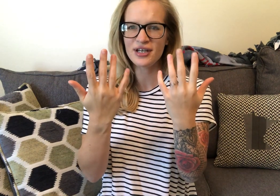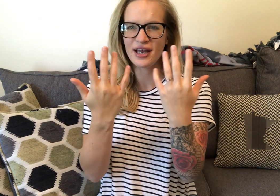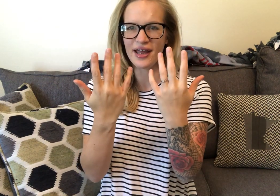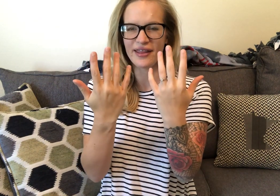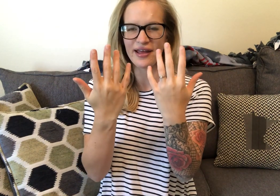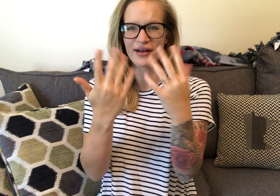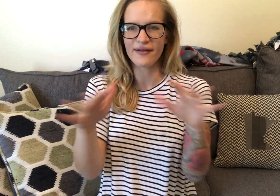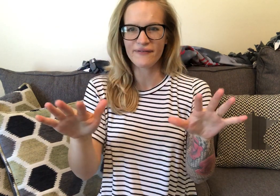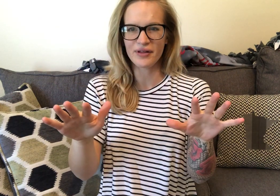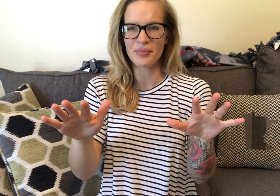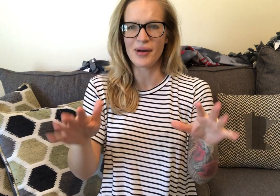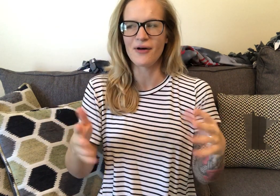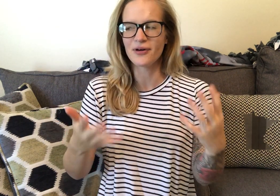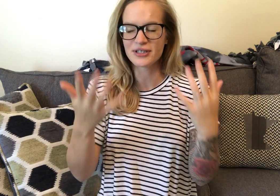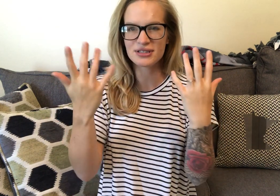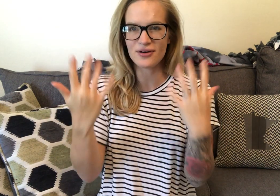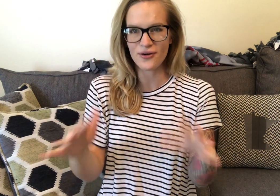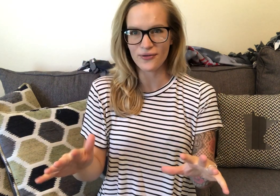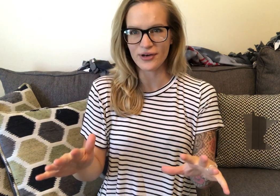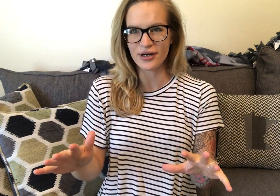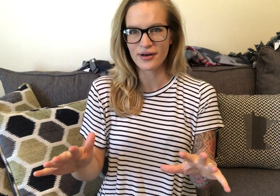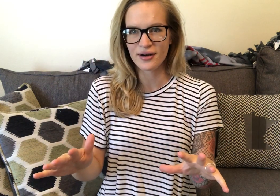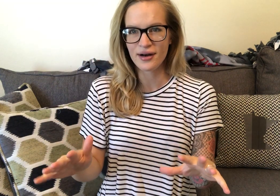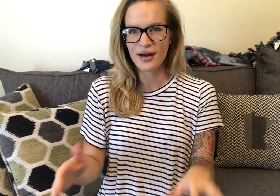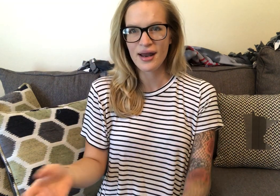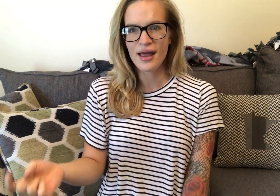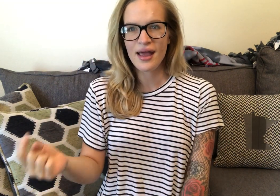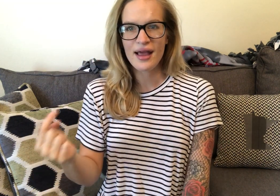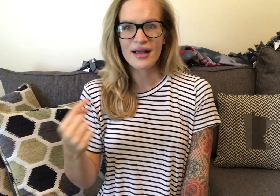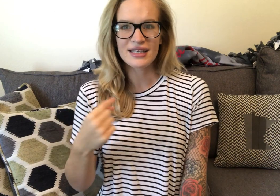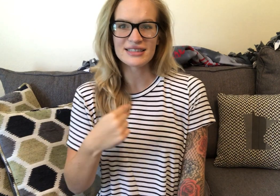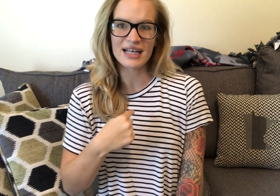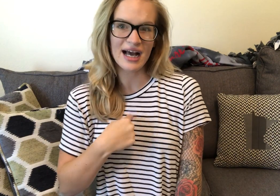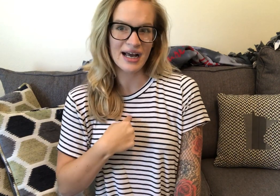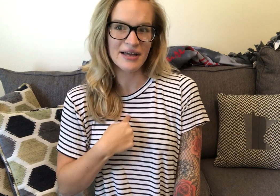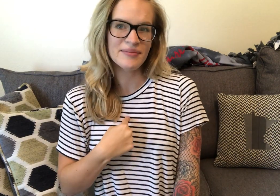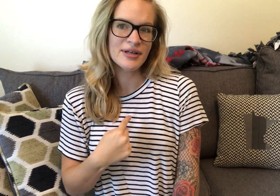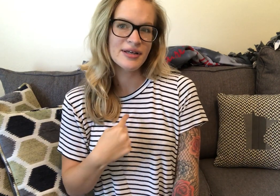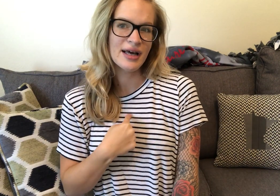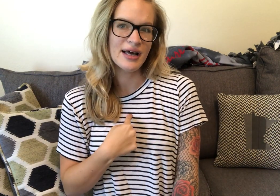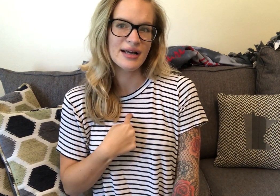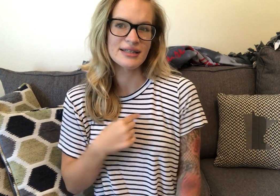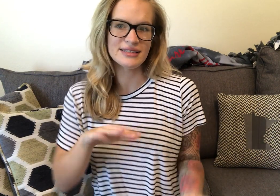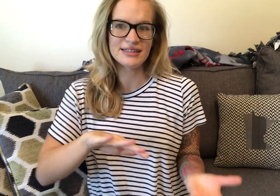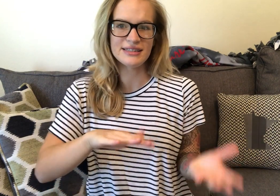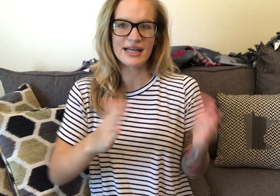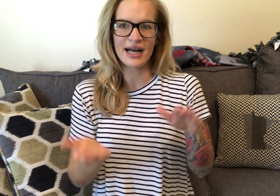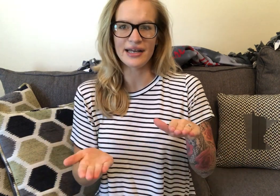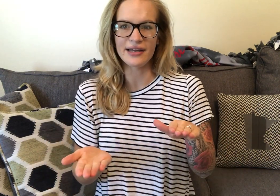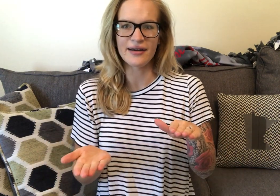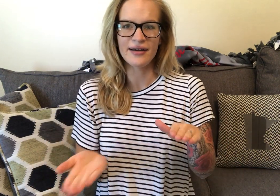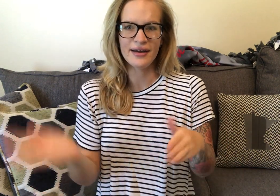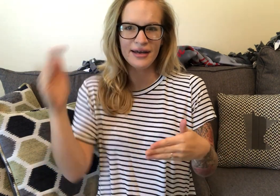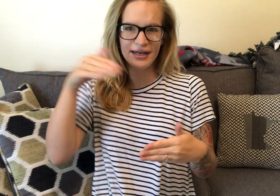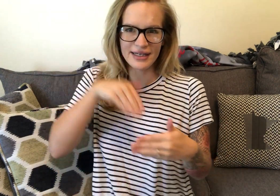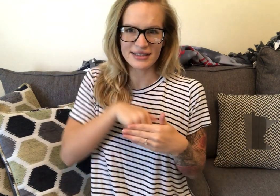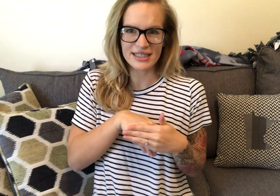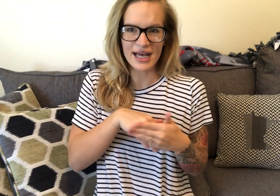and then flip them outwards. Over. Because I'm dying inside.